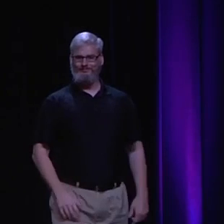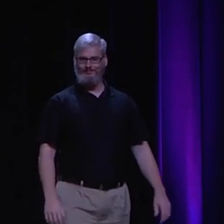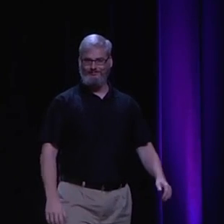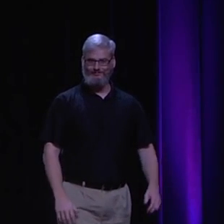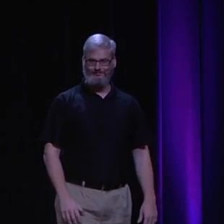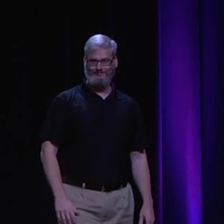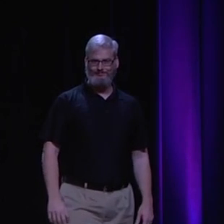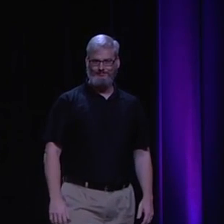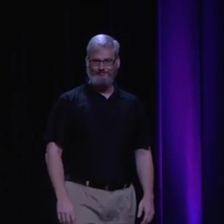Emperor.